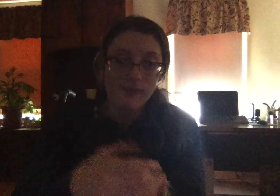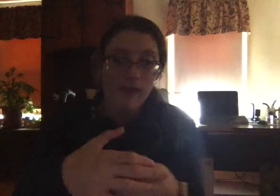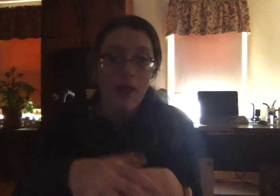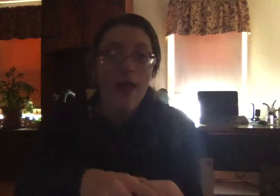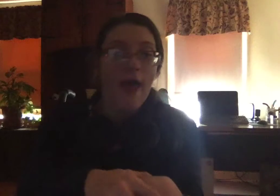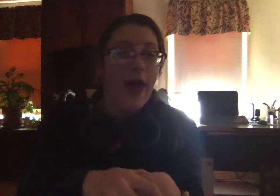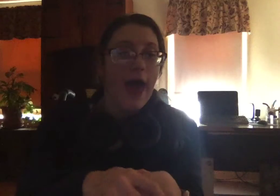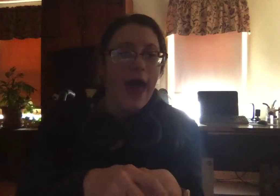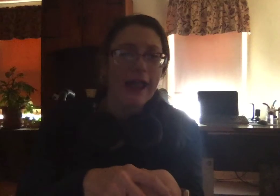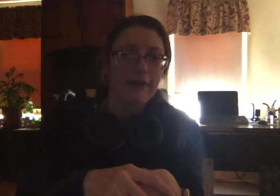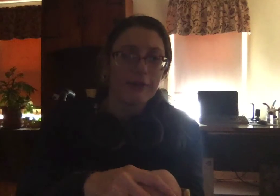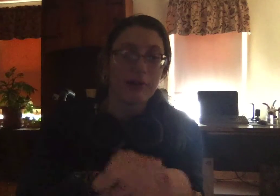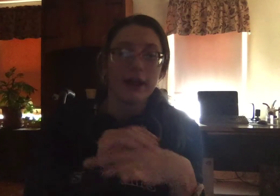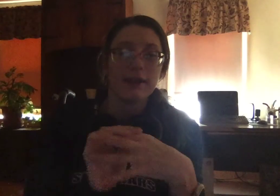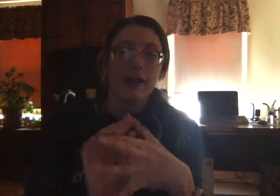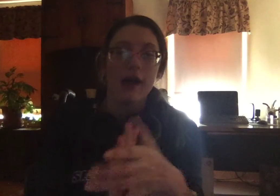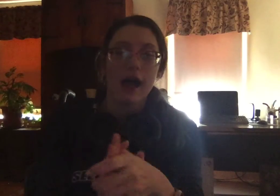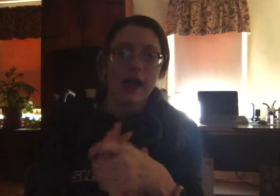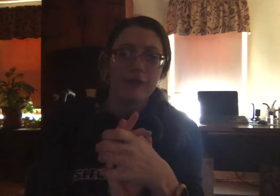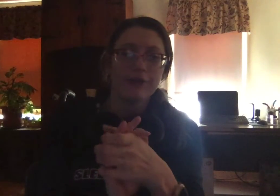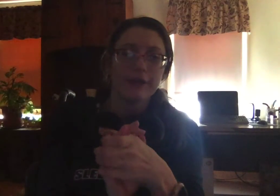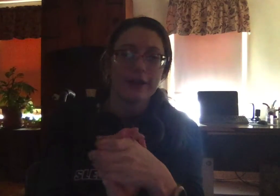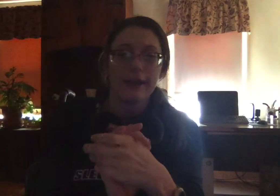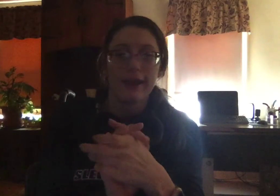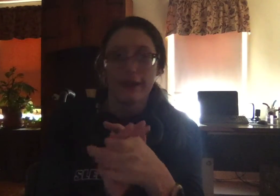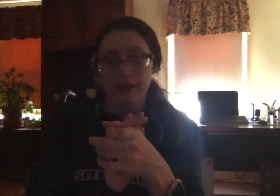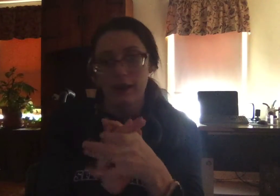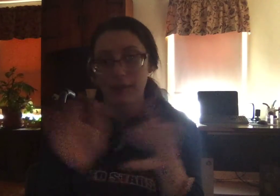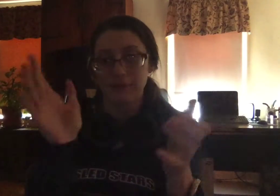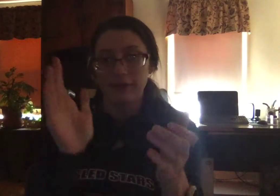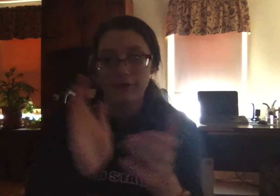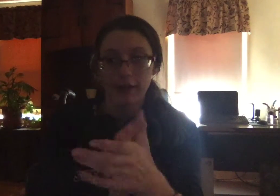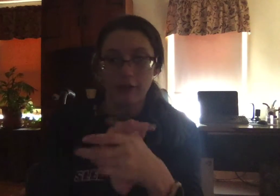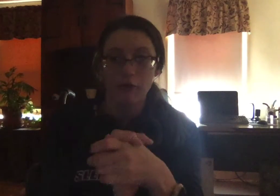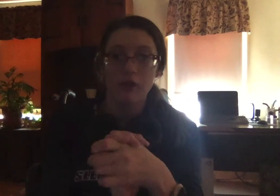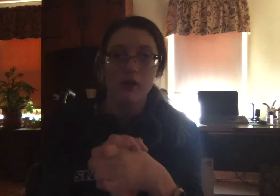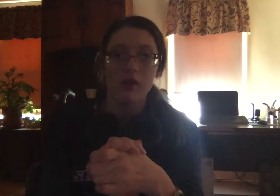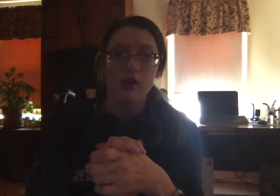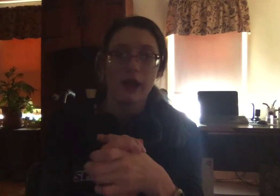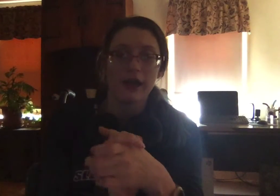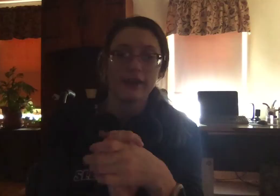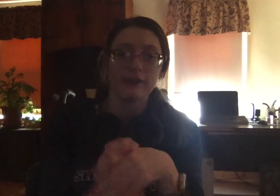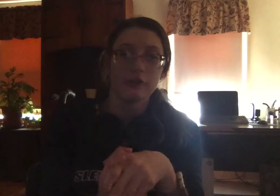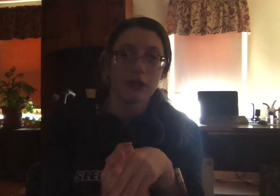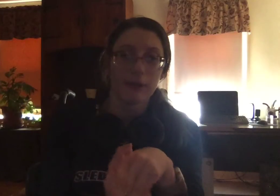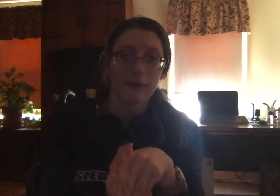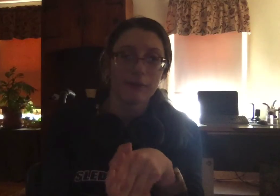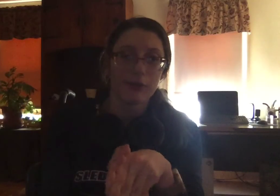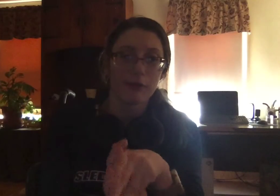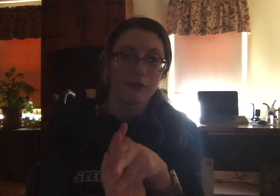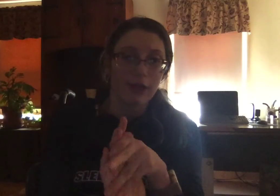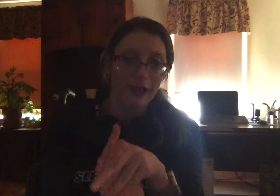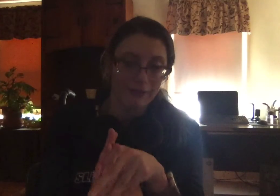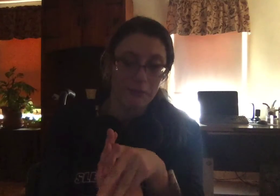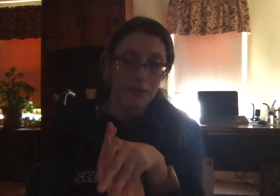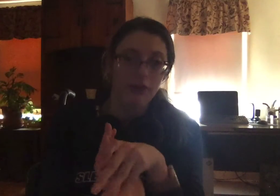hey everyone I haven't done a update video I didn't do an update video for last month